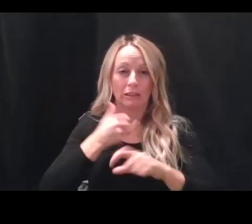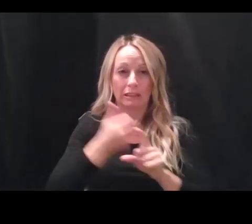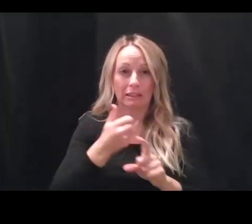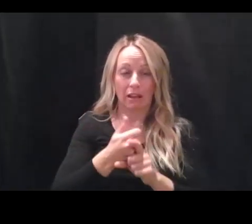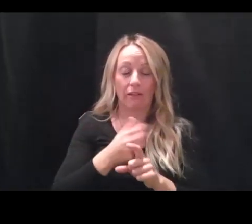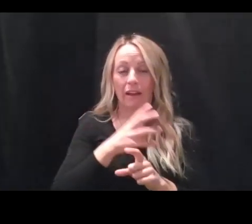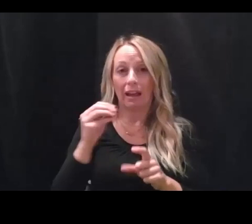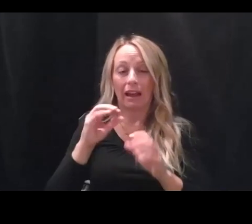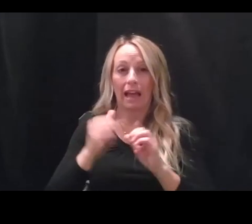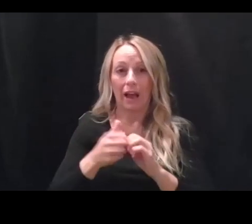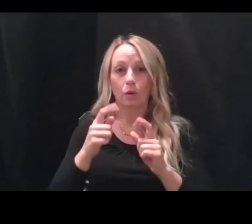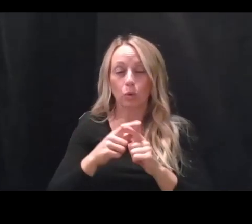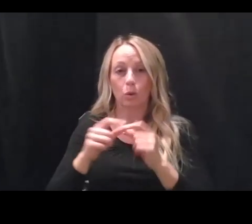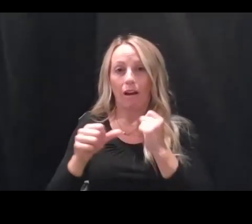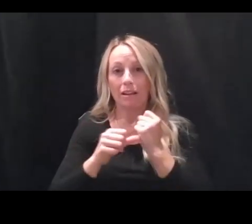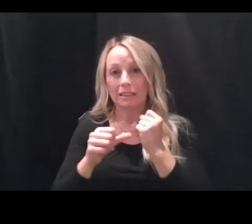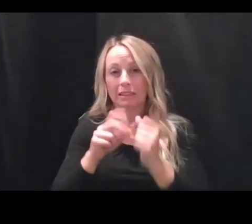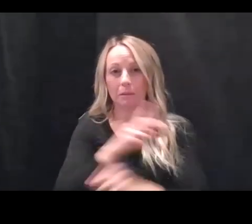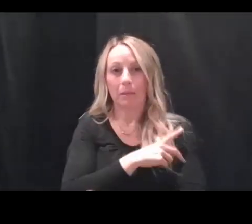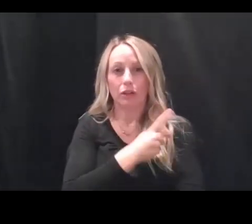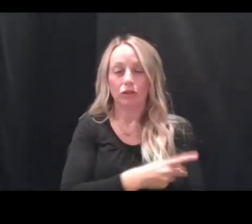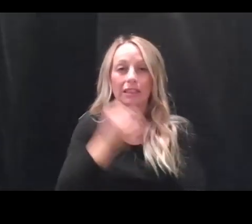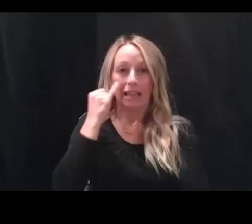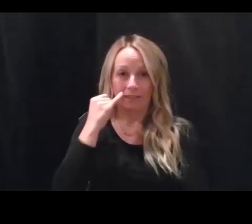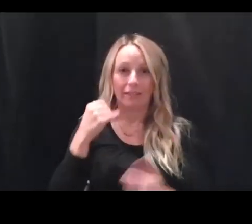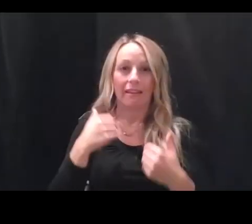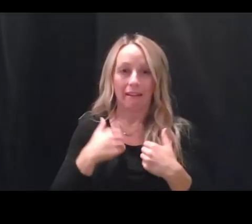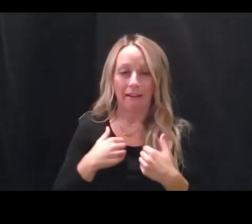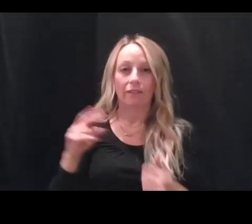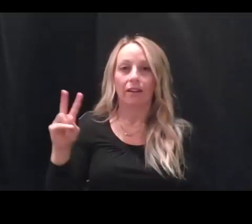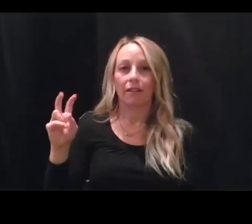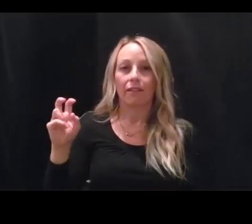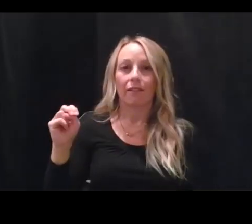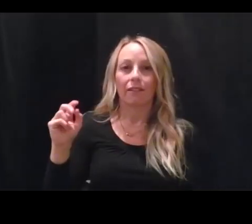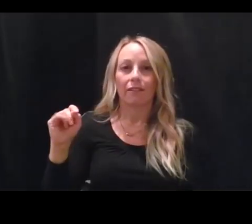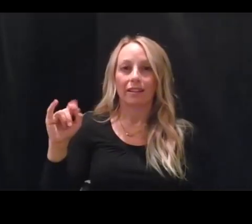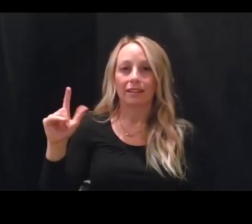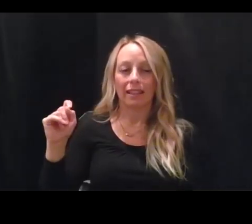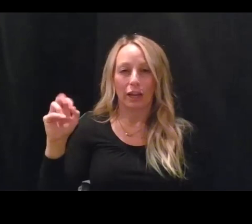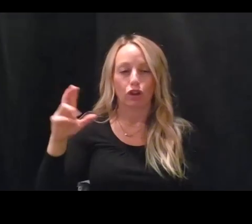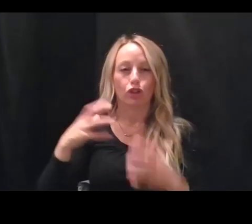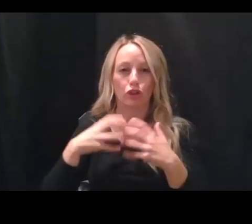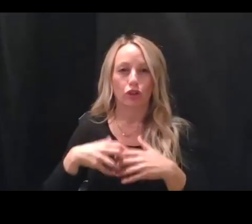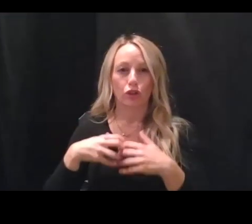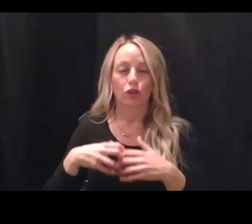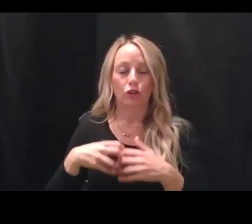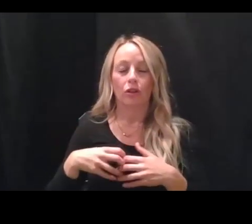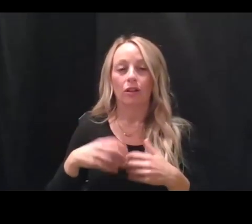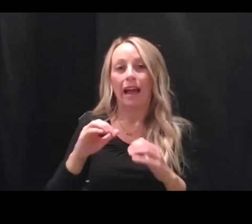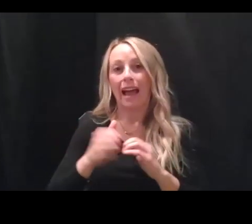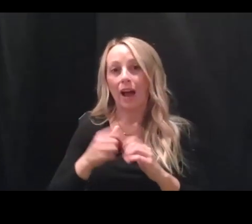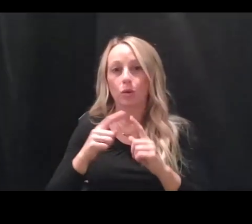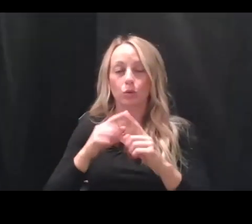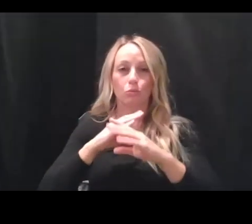they're on a ventilator. Uh, the importance of abnormal blood clotting in bad outcomes from